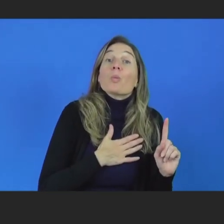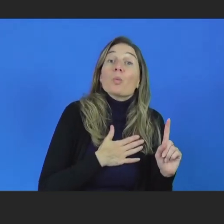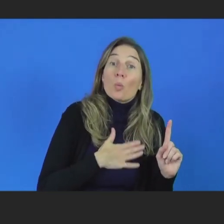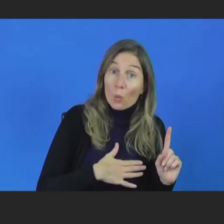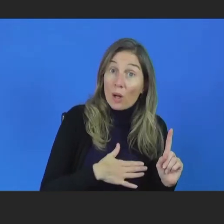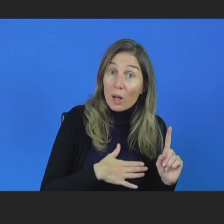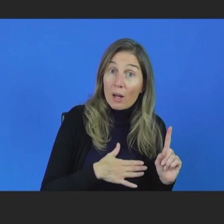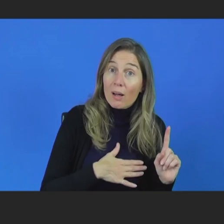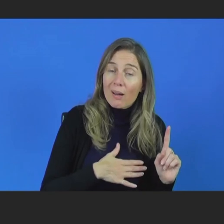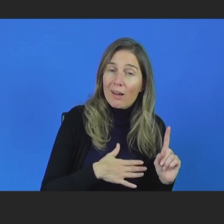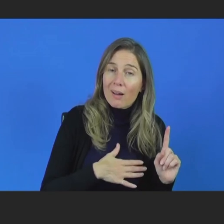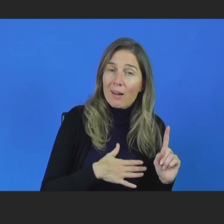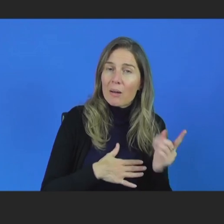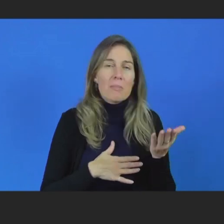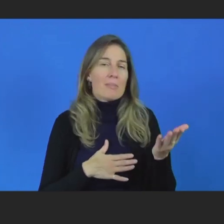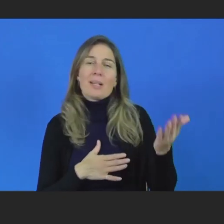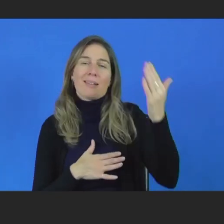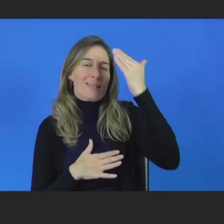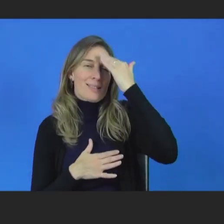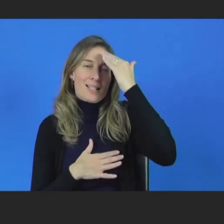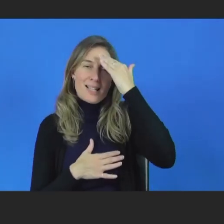of how they could do it.